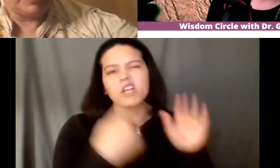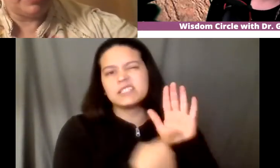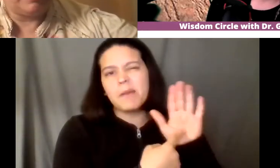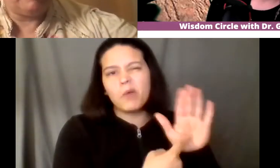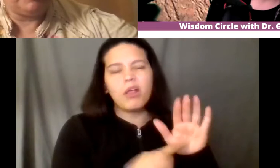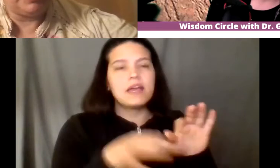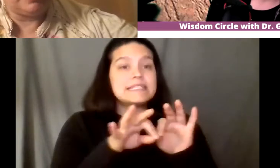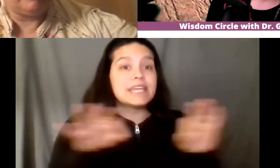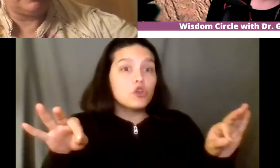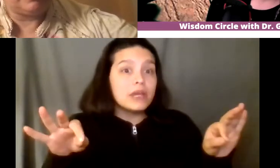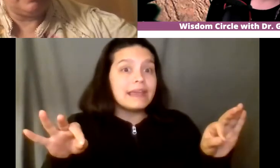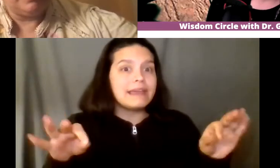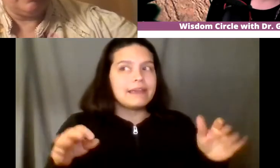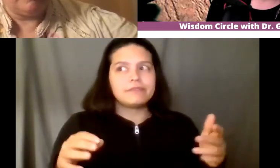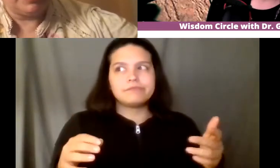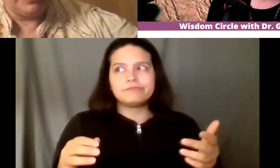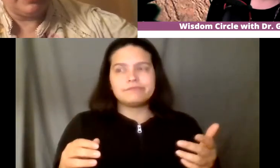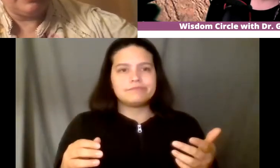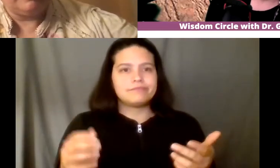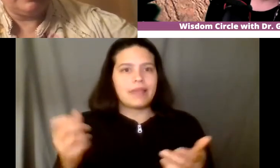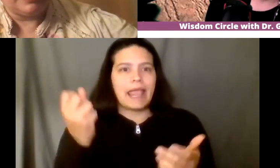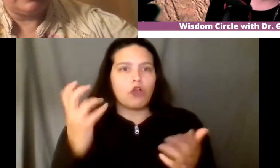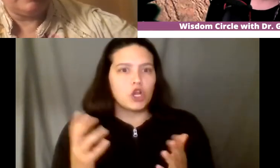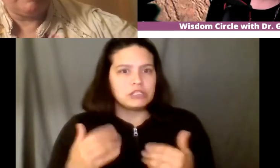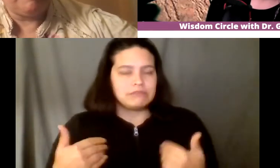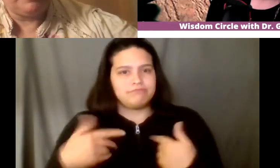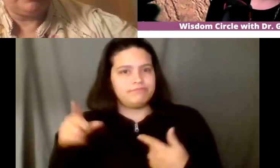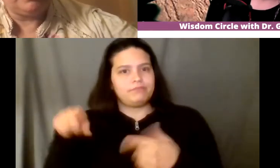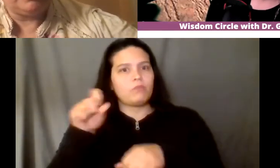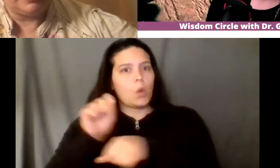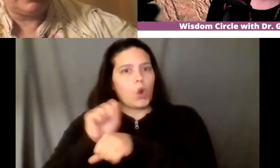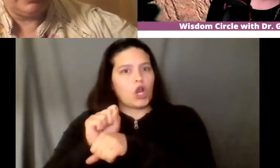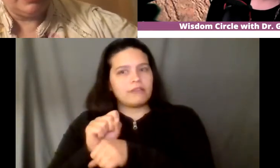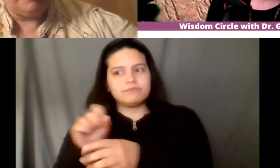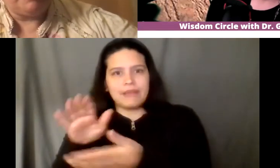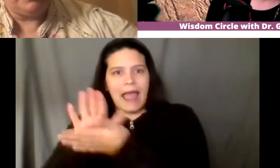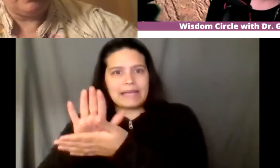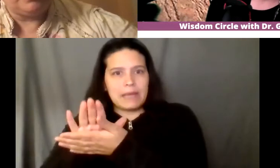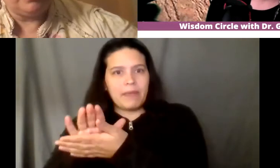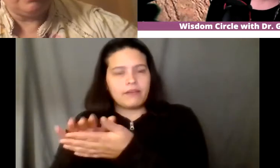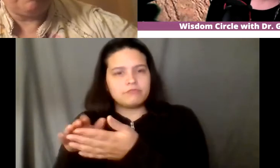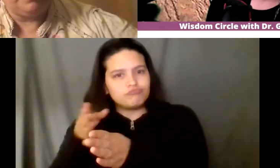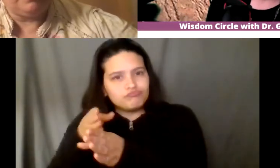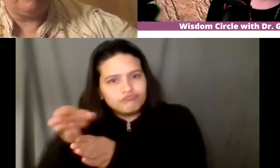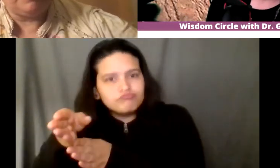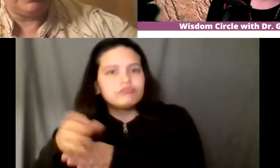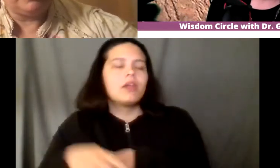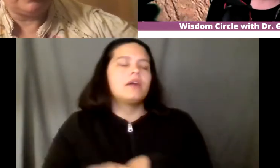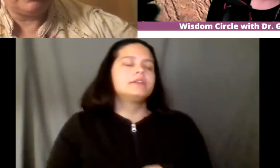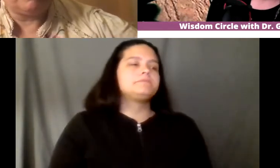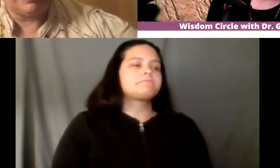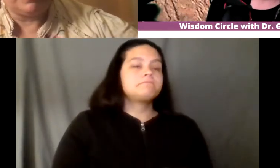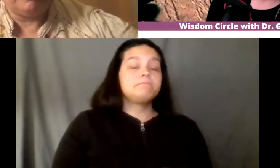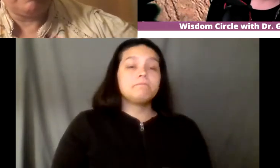are working at museums and working in in academic fields is that it puts us enough on the